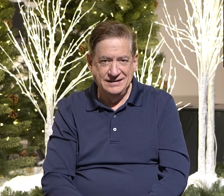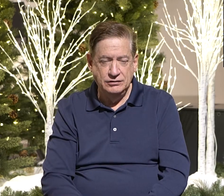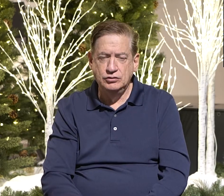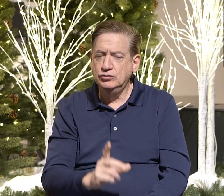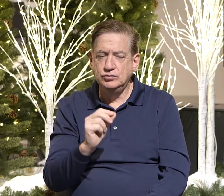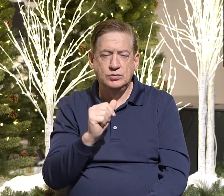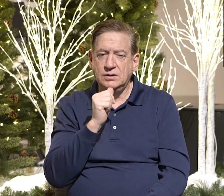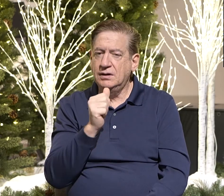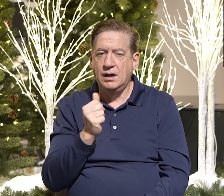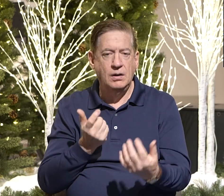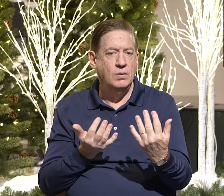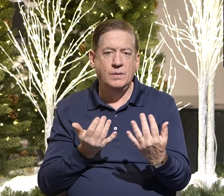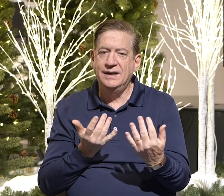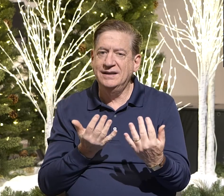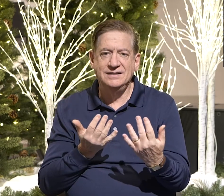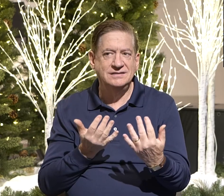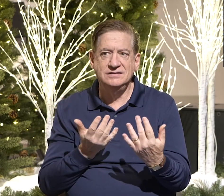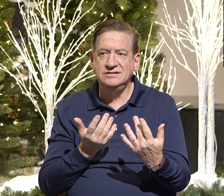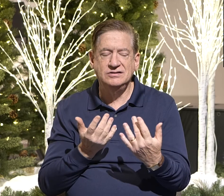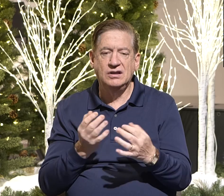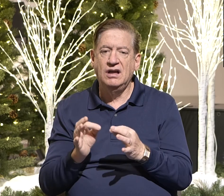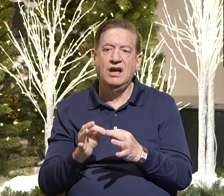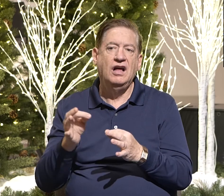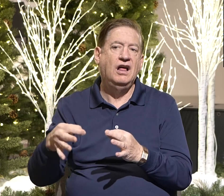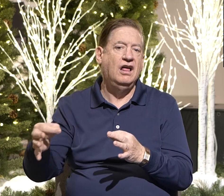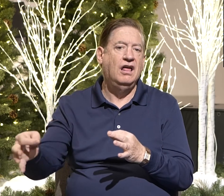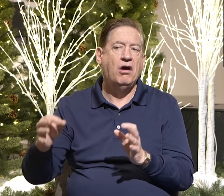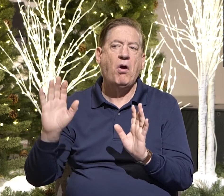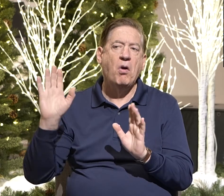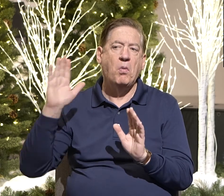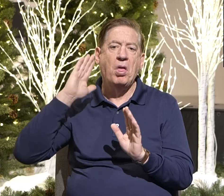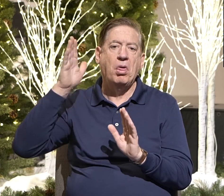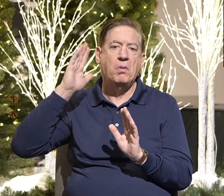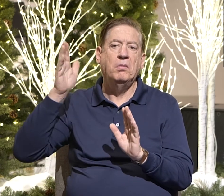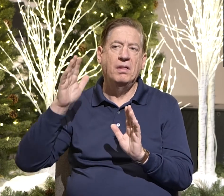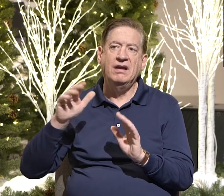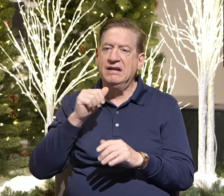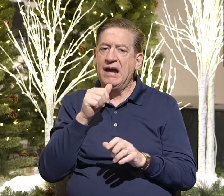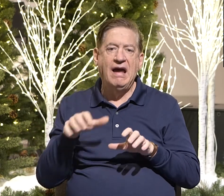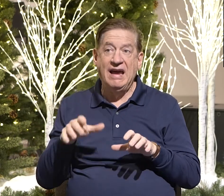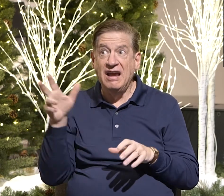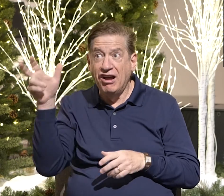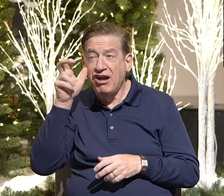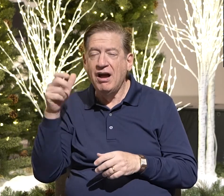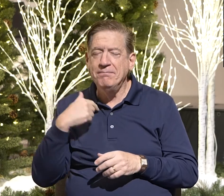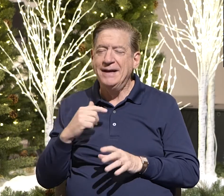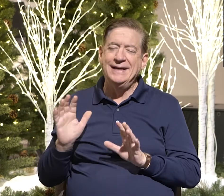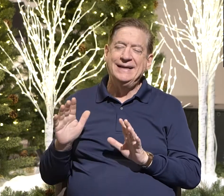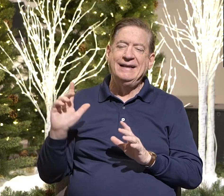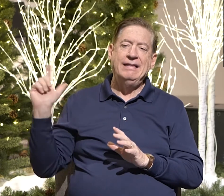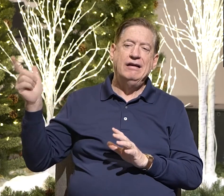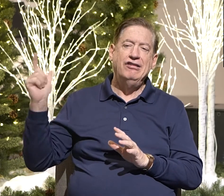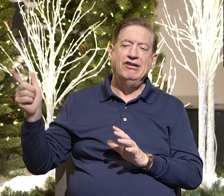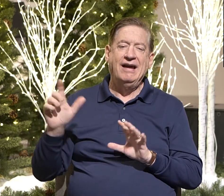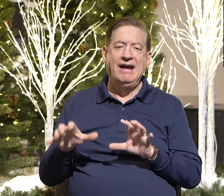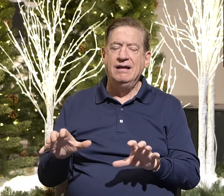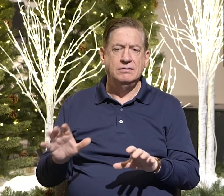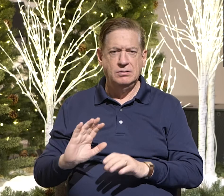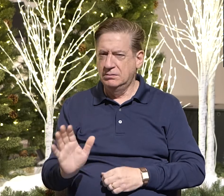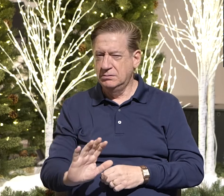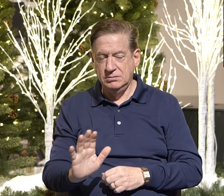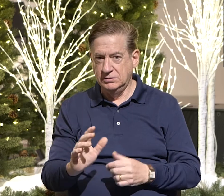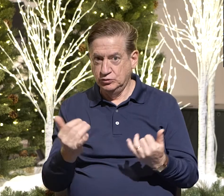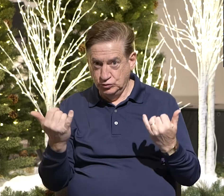Do not wait. Do not hear this and not act. You're on the fence. I'm telling you. Today is the day.